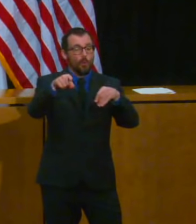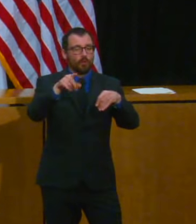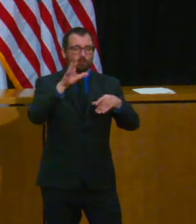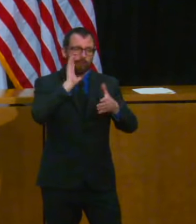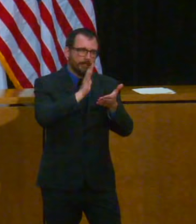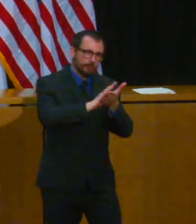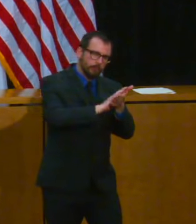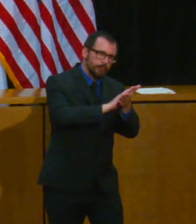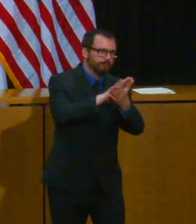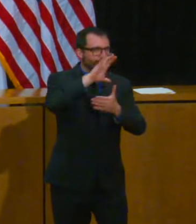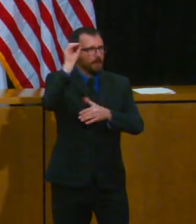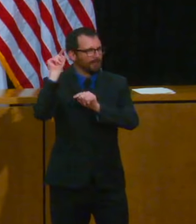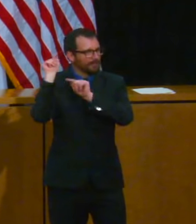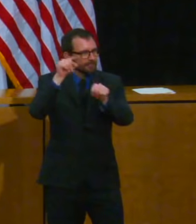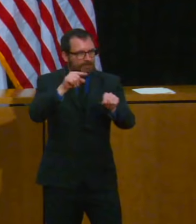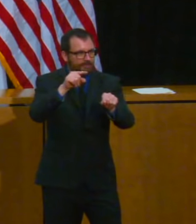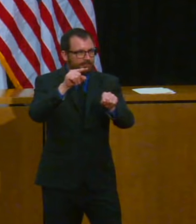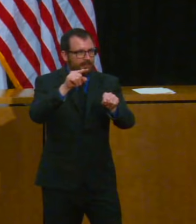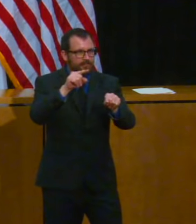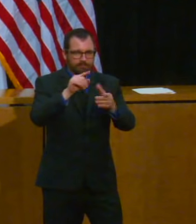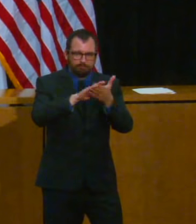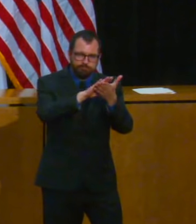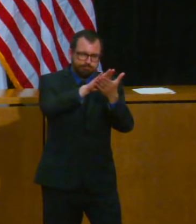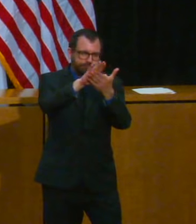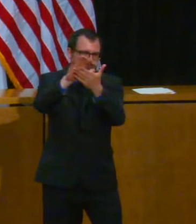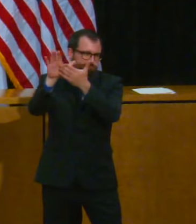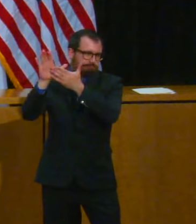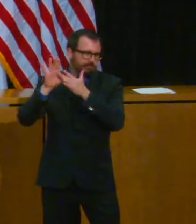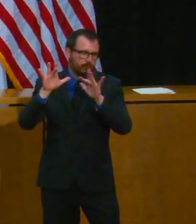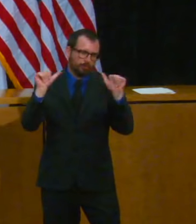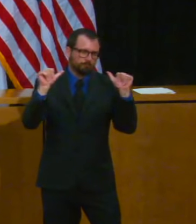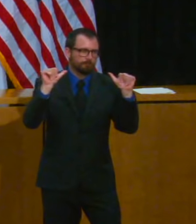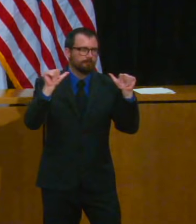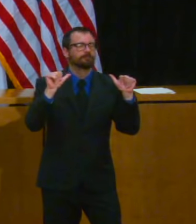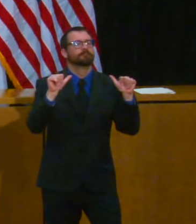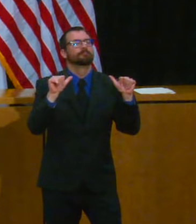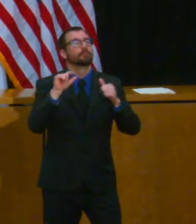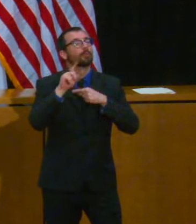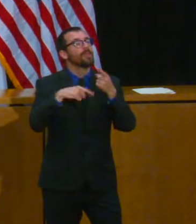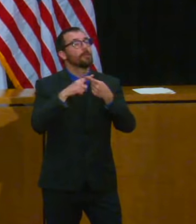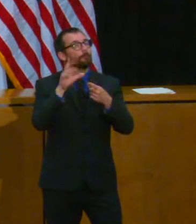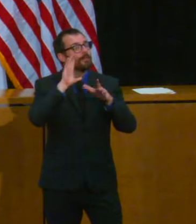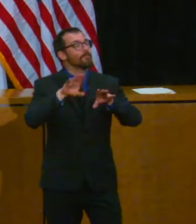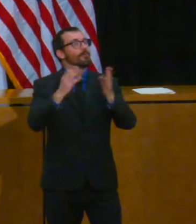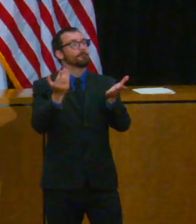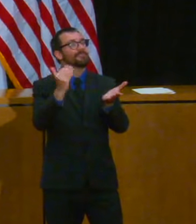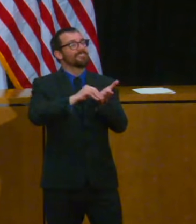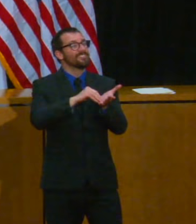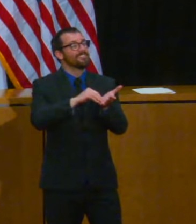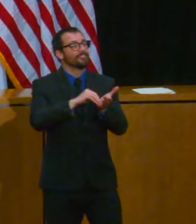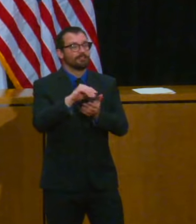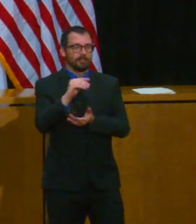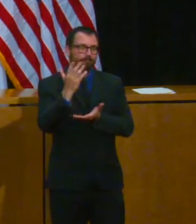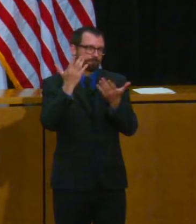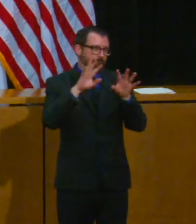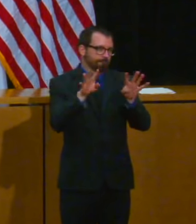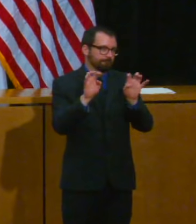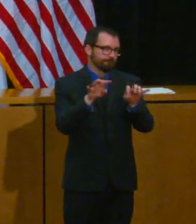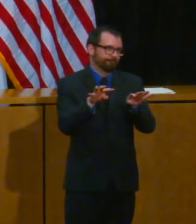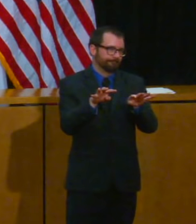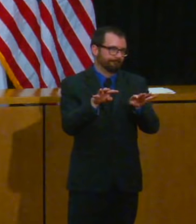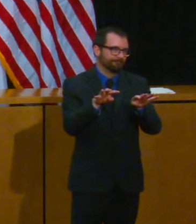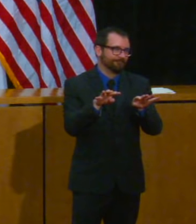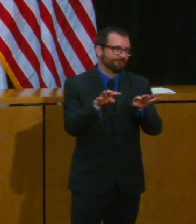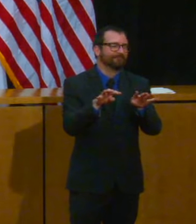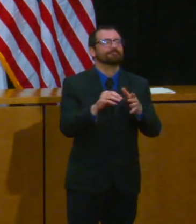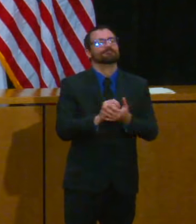so I don't know the details we don't know the details of where the employees were working but that was we're working with UMass